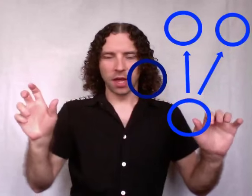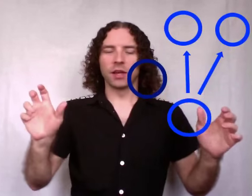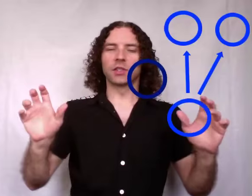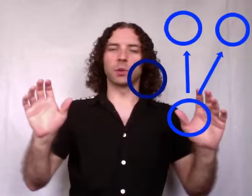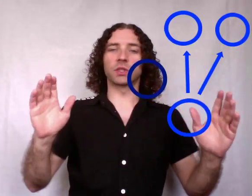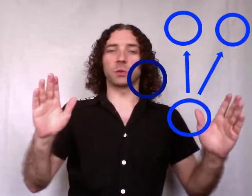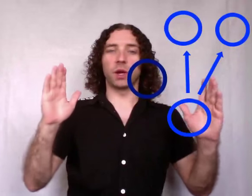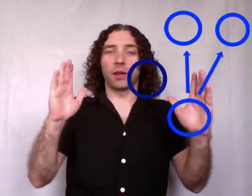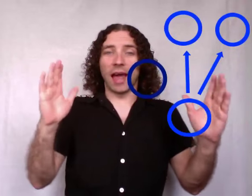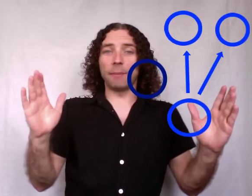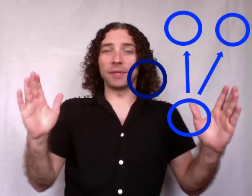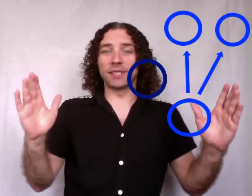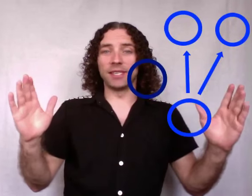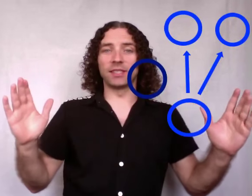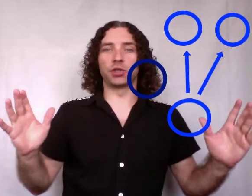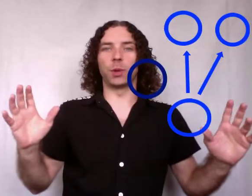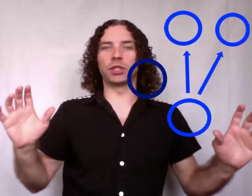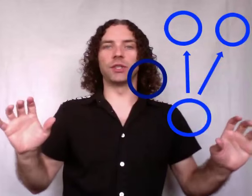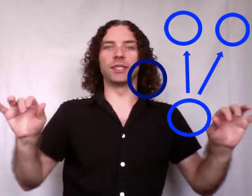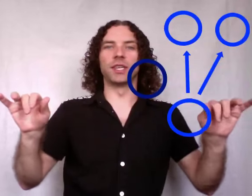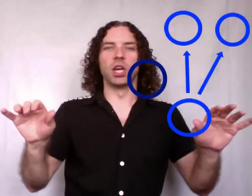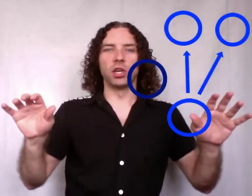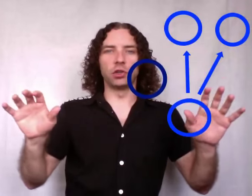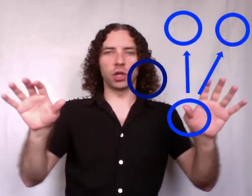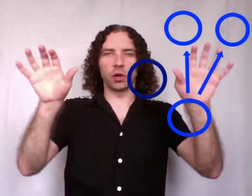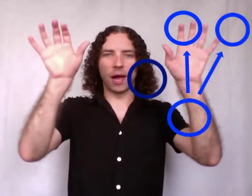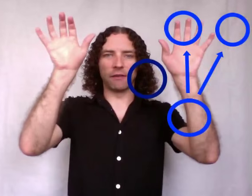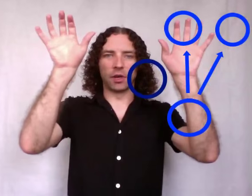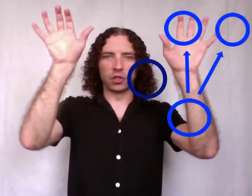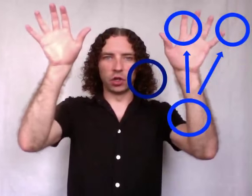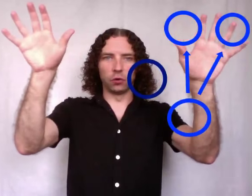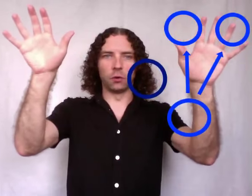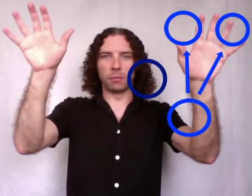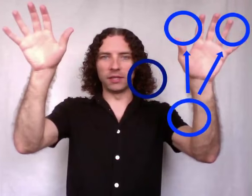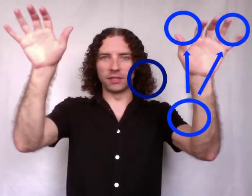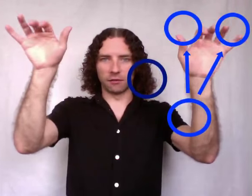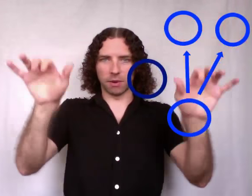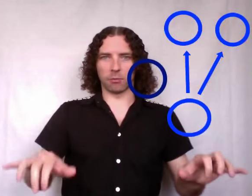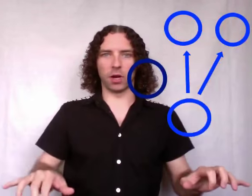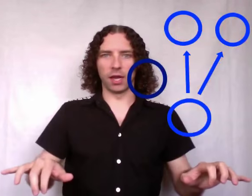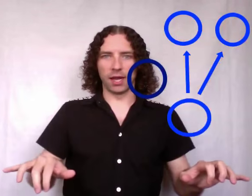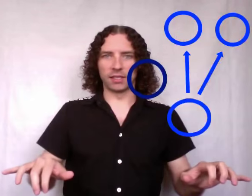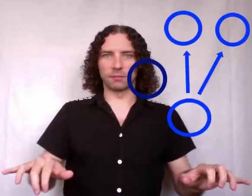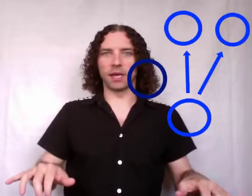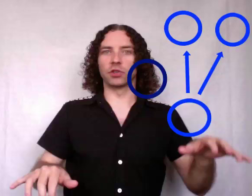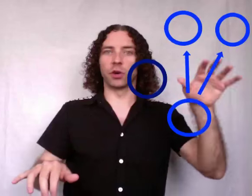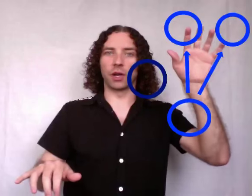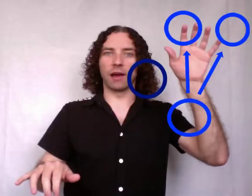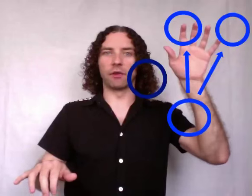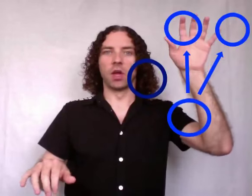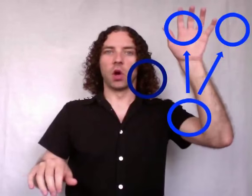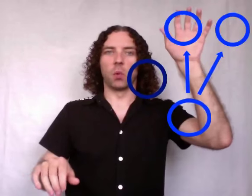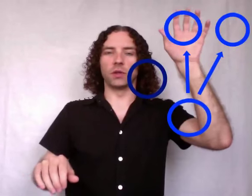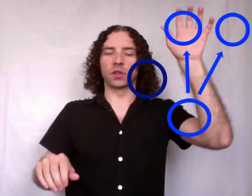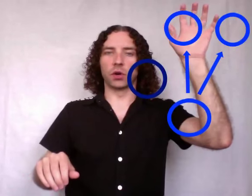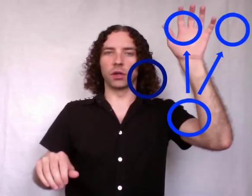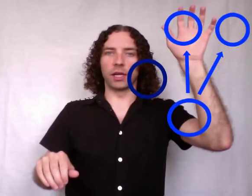So what happens in these situations is usually you have two pieces of memory in space. You're going to have what's currently,